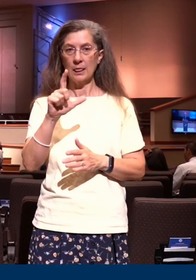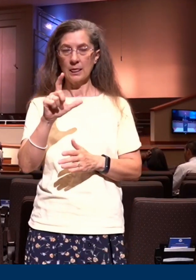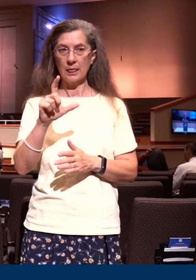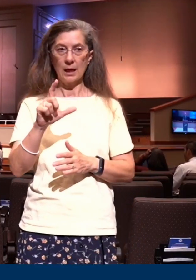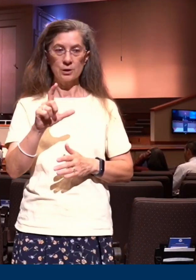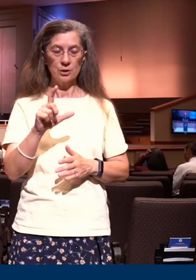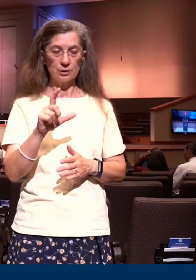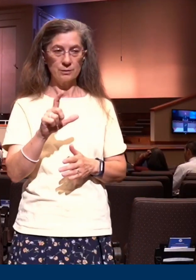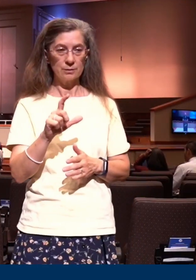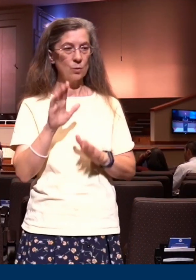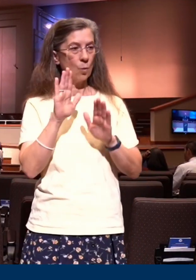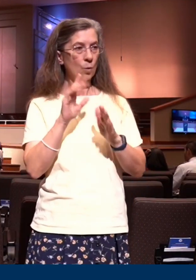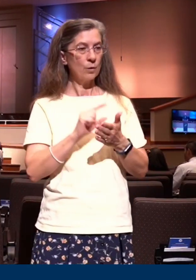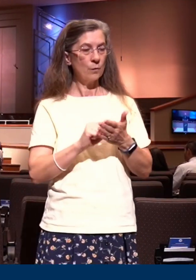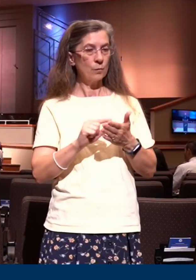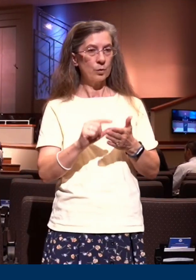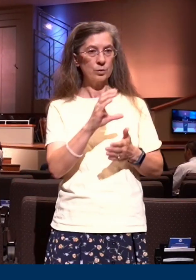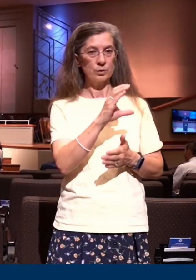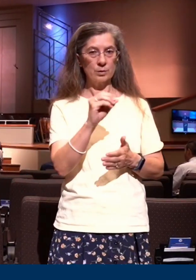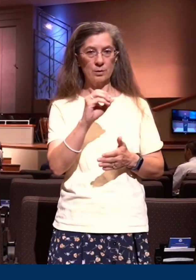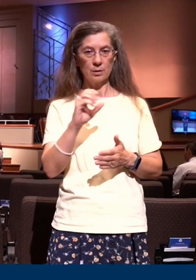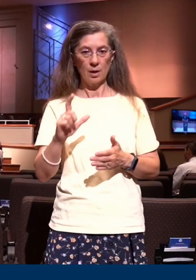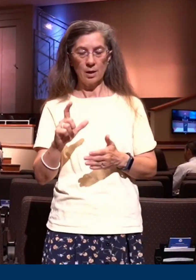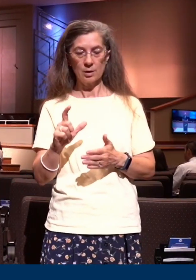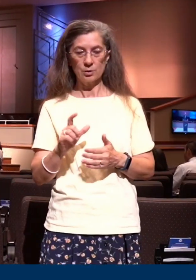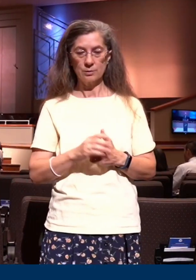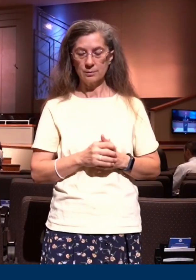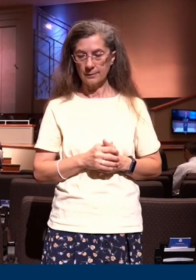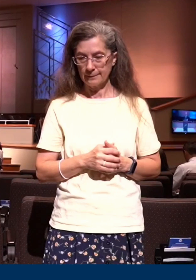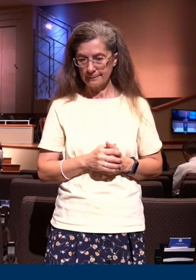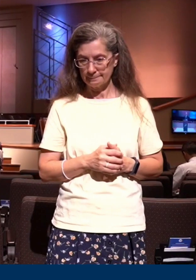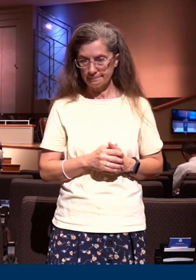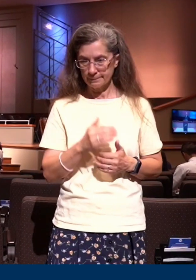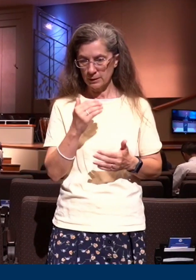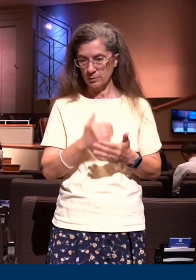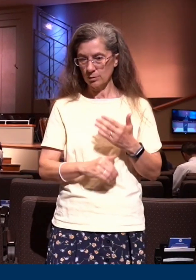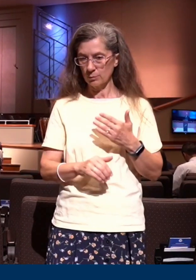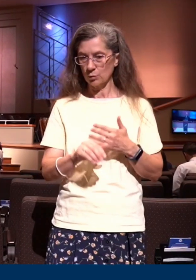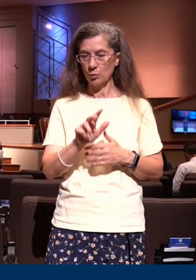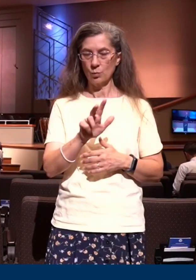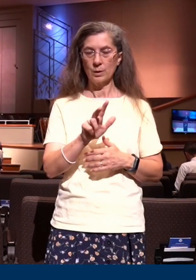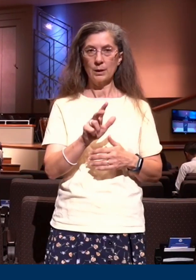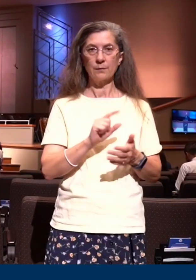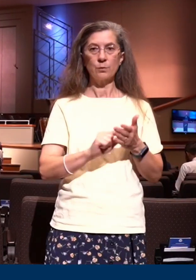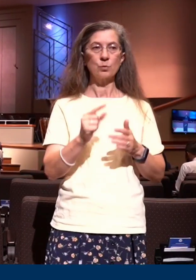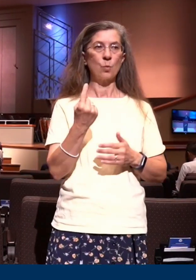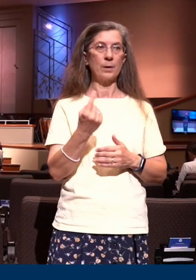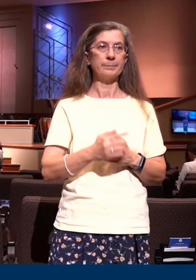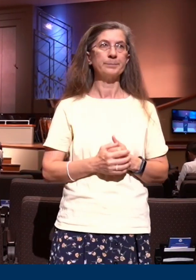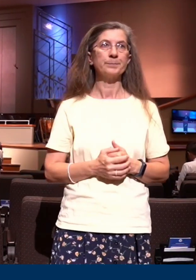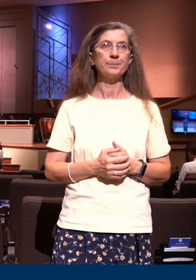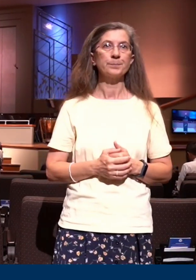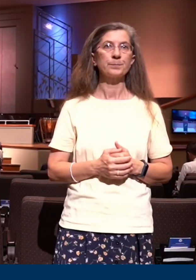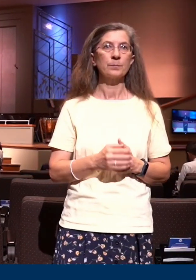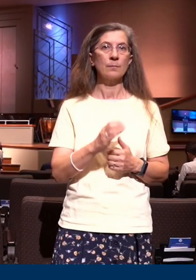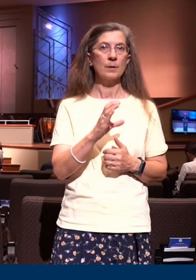A wonderful passage about this permanent new life. Colossians chapter 3, verse 1. Colossians 3, 1.